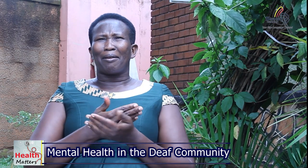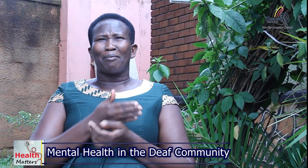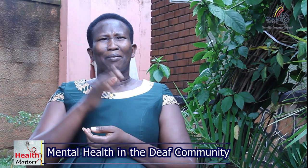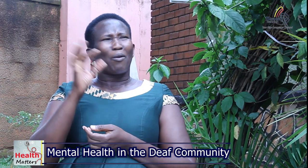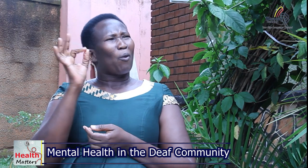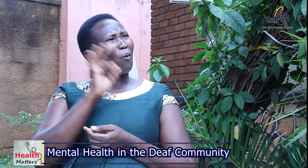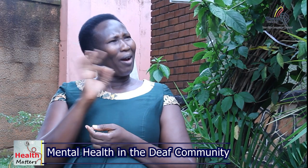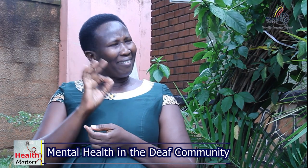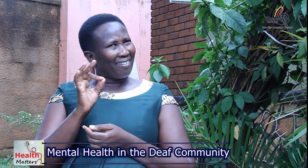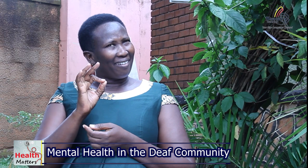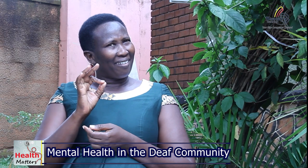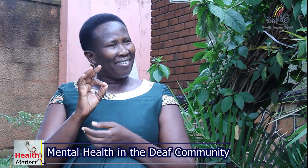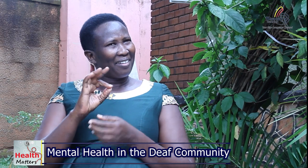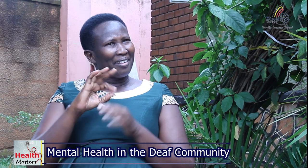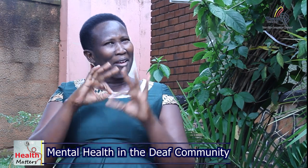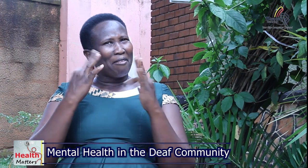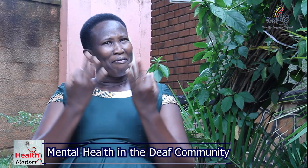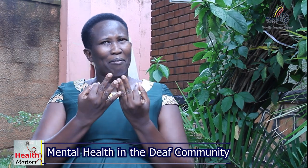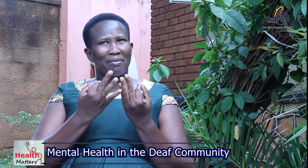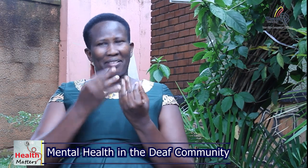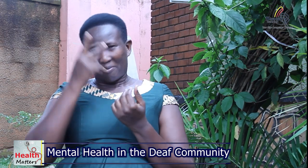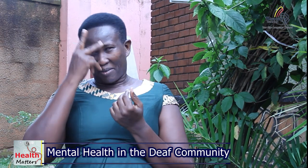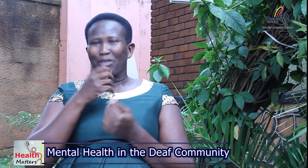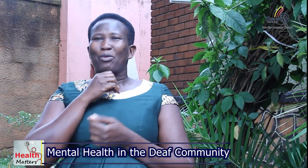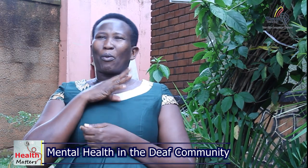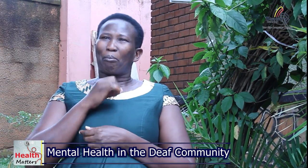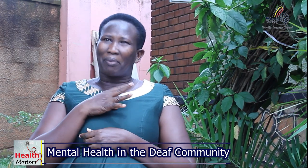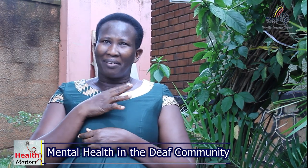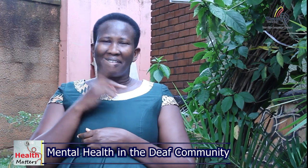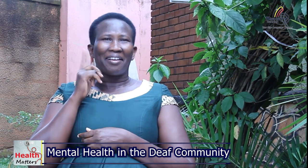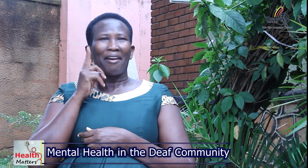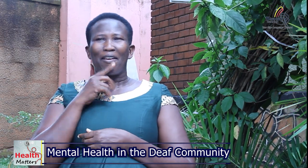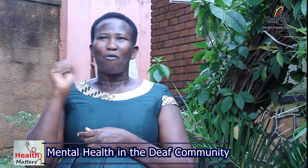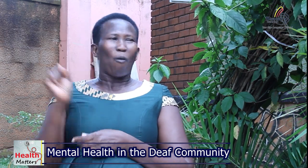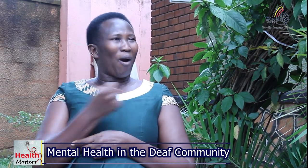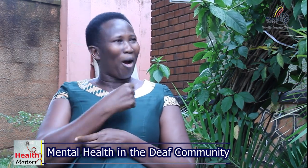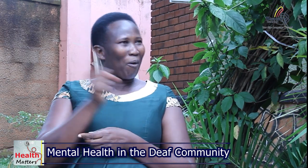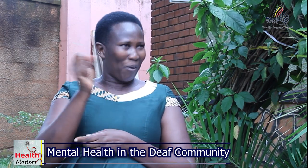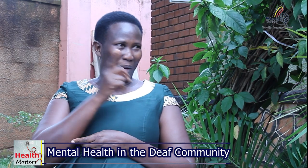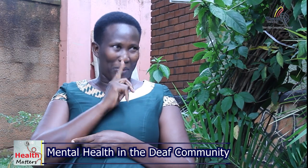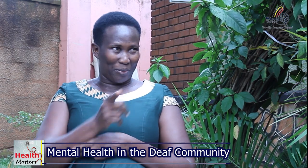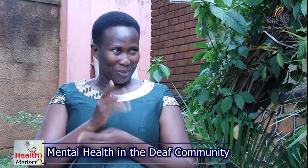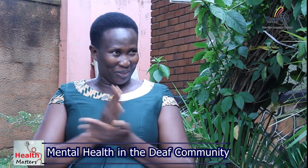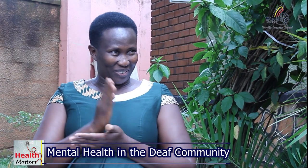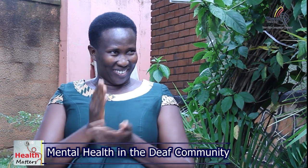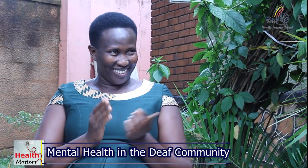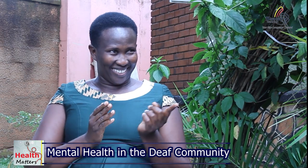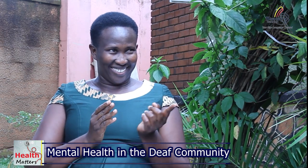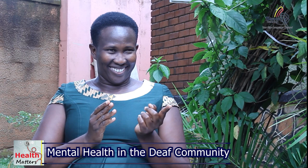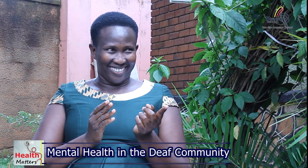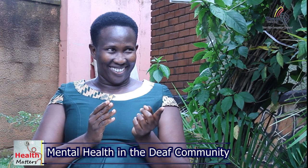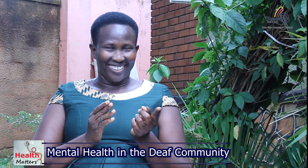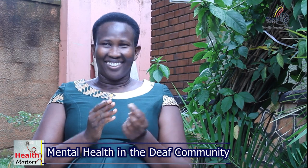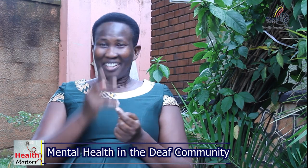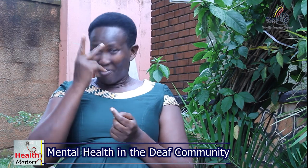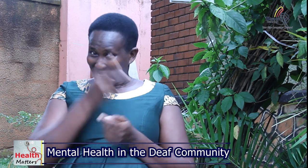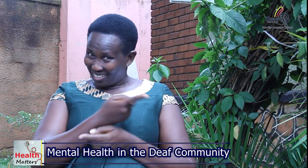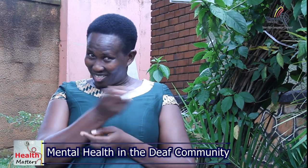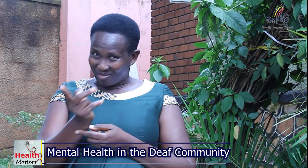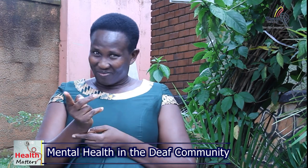always to come up and cheer up but many times the parents are complaining that yes children